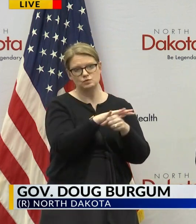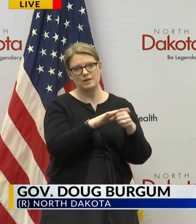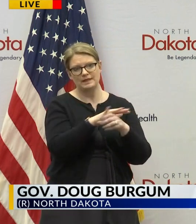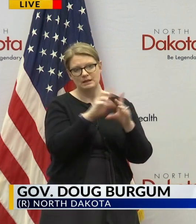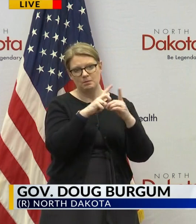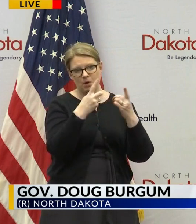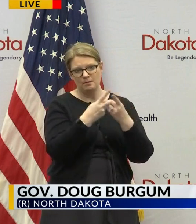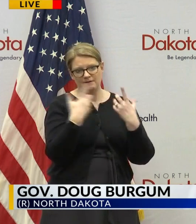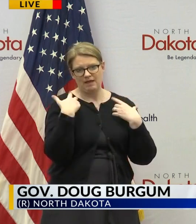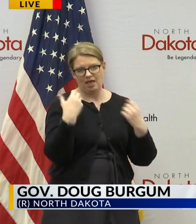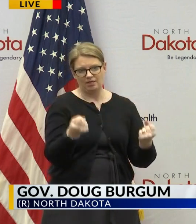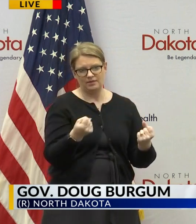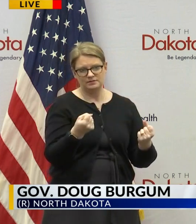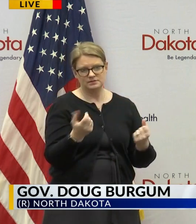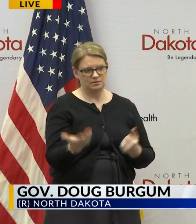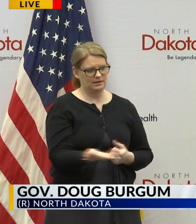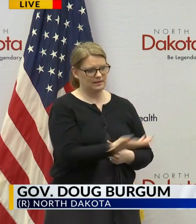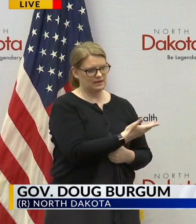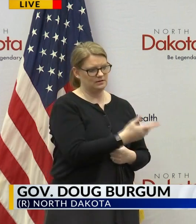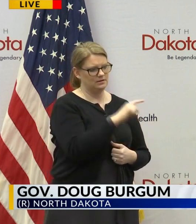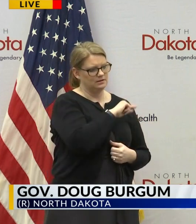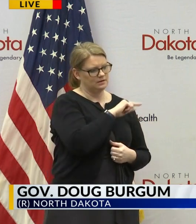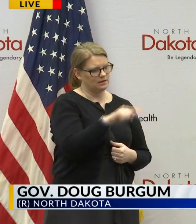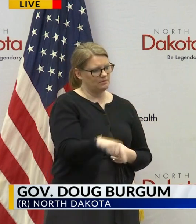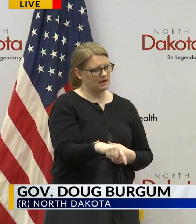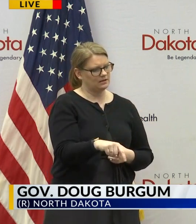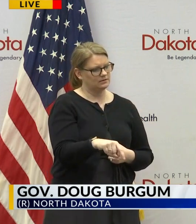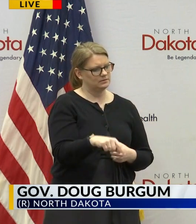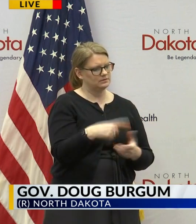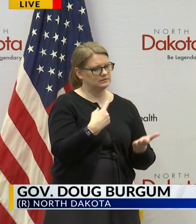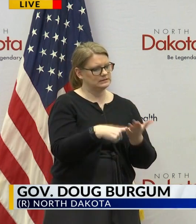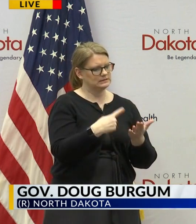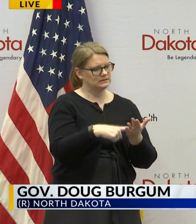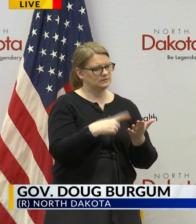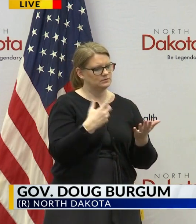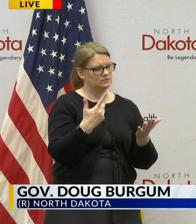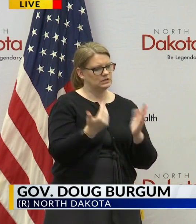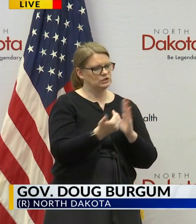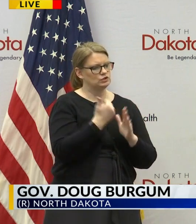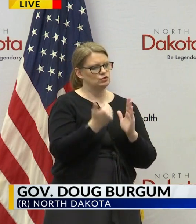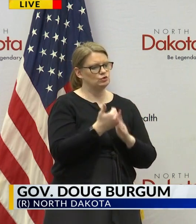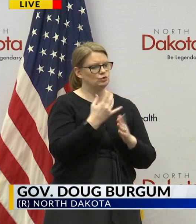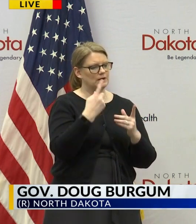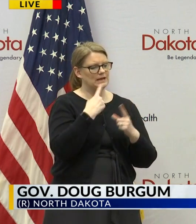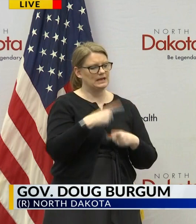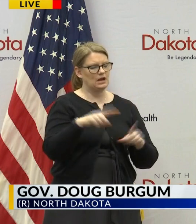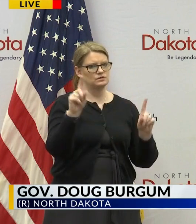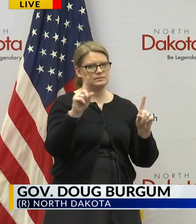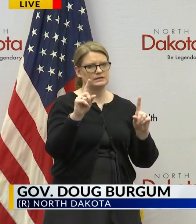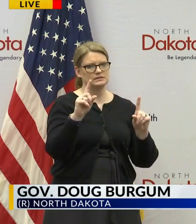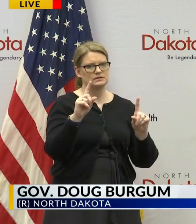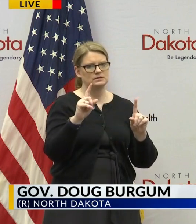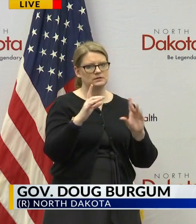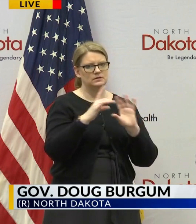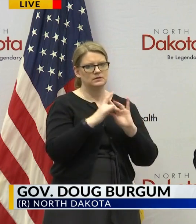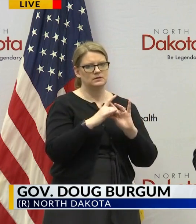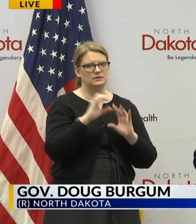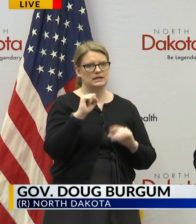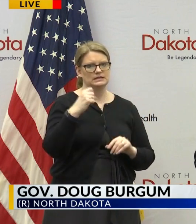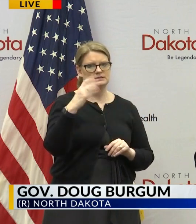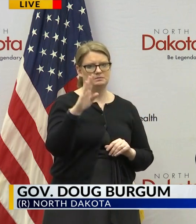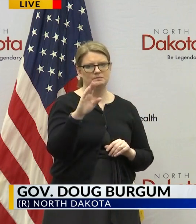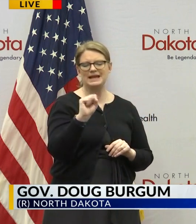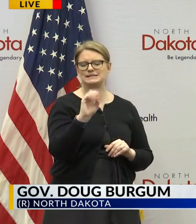and and so we'll let her do that and then when I come back we're going to talk about some new fresh announcements around SBA